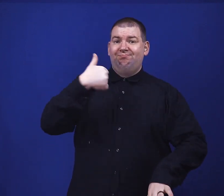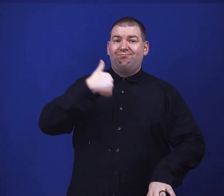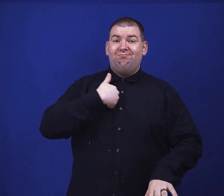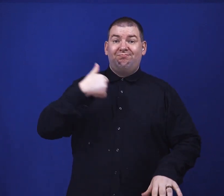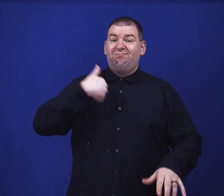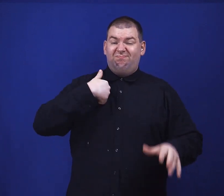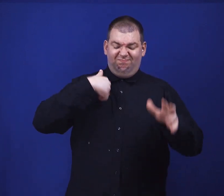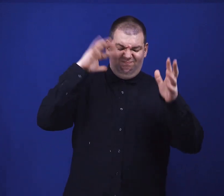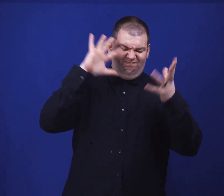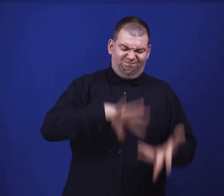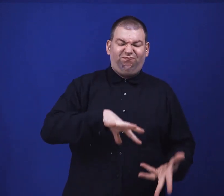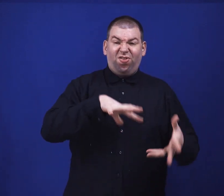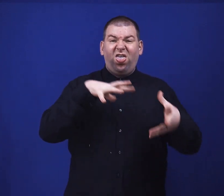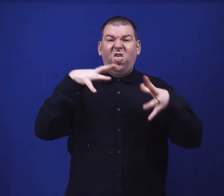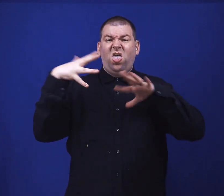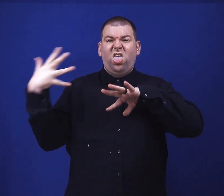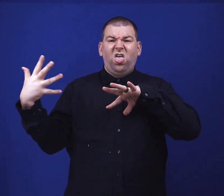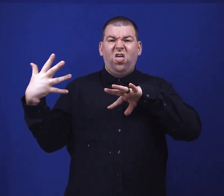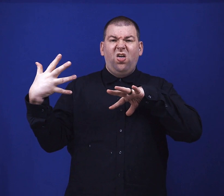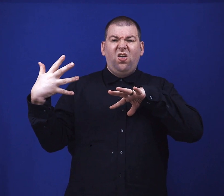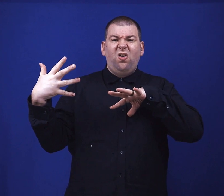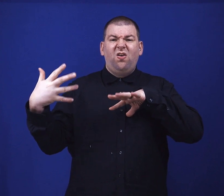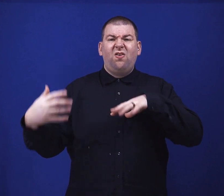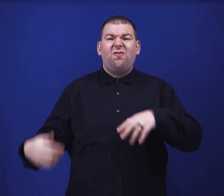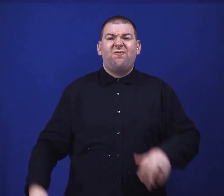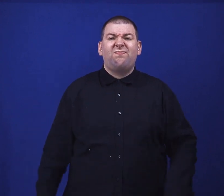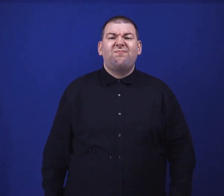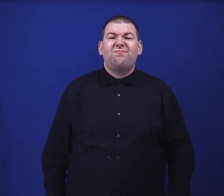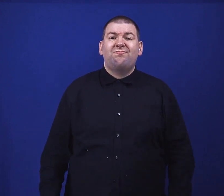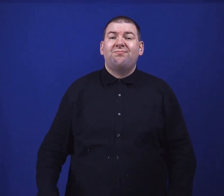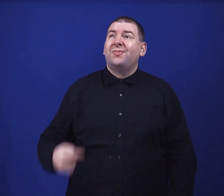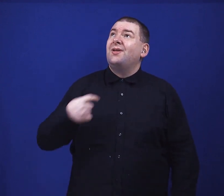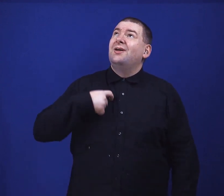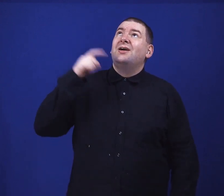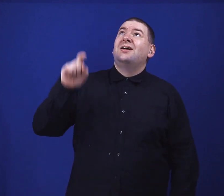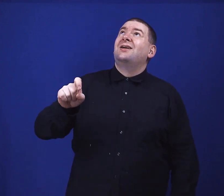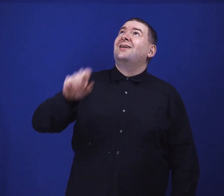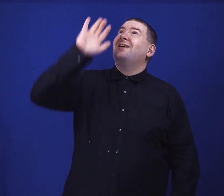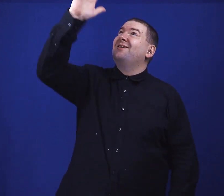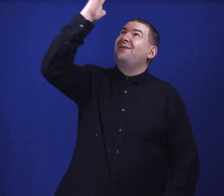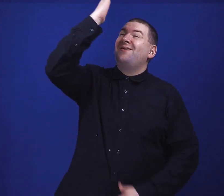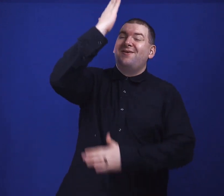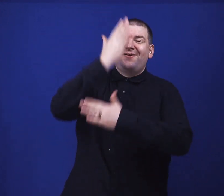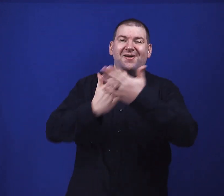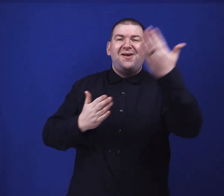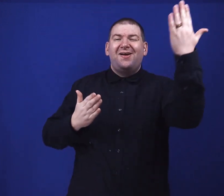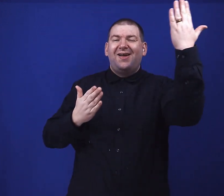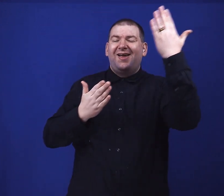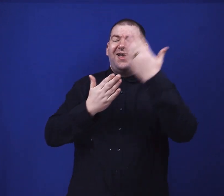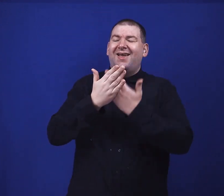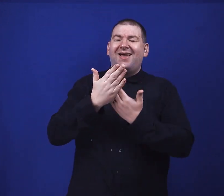if I'm on my own I can't even stand Gonna need a hand